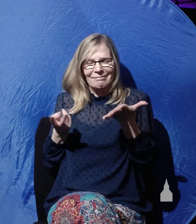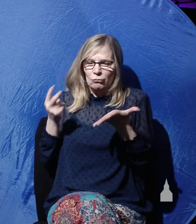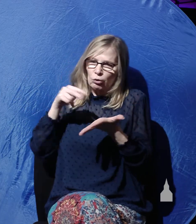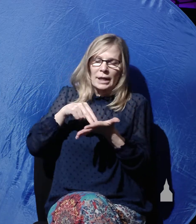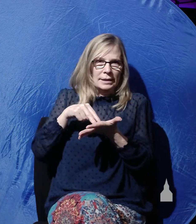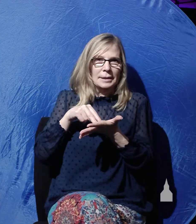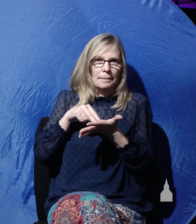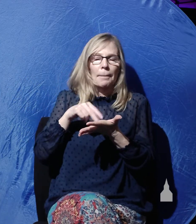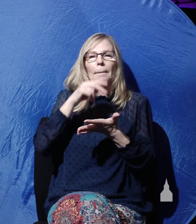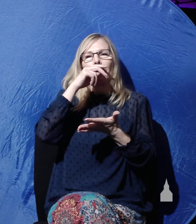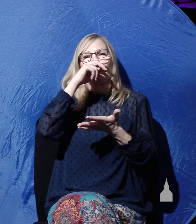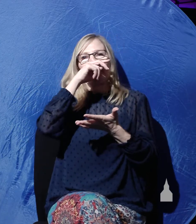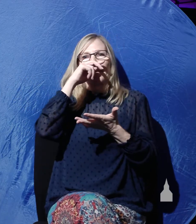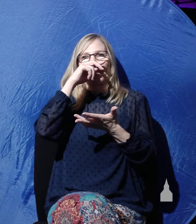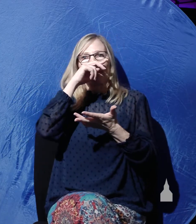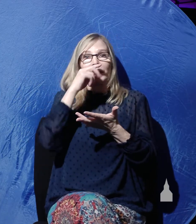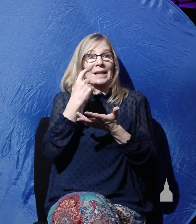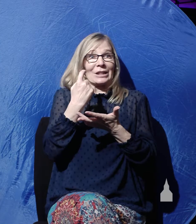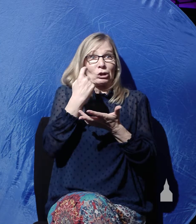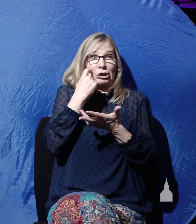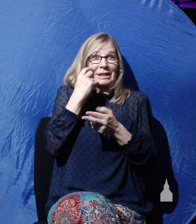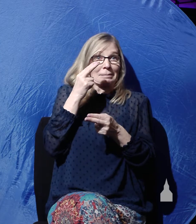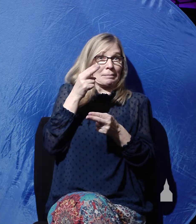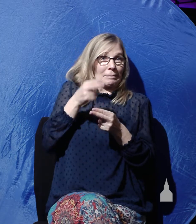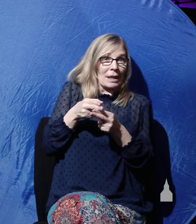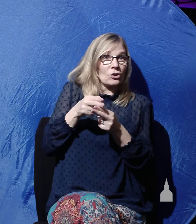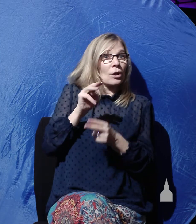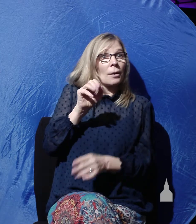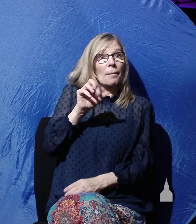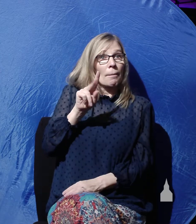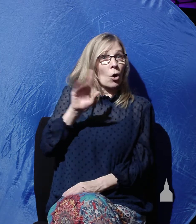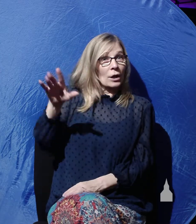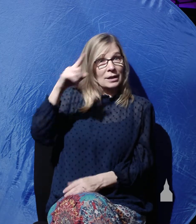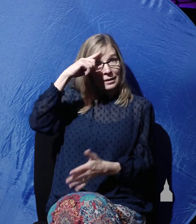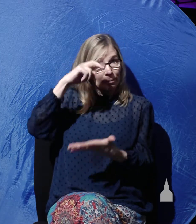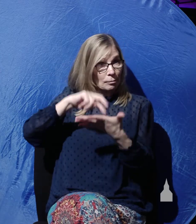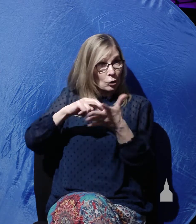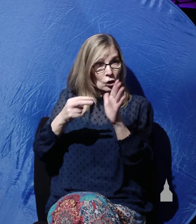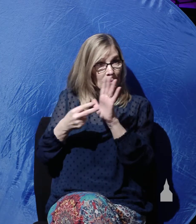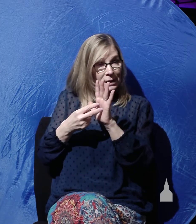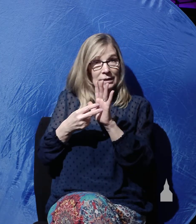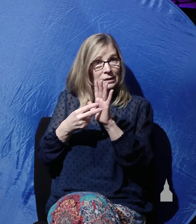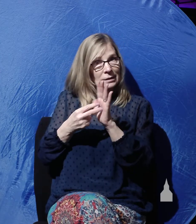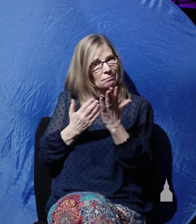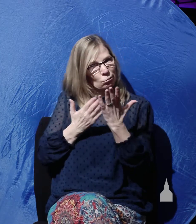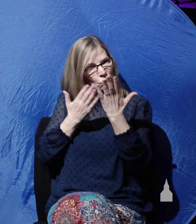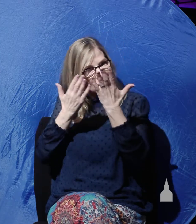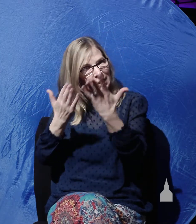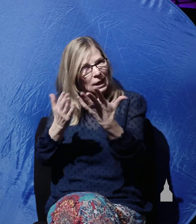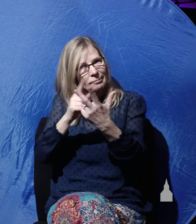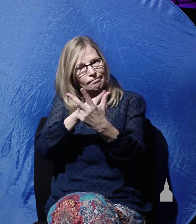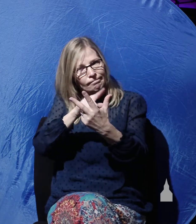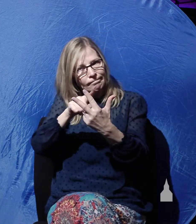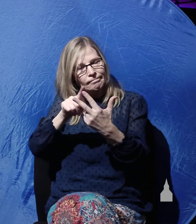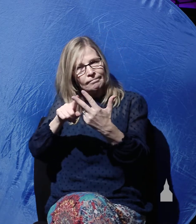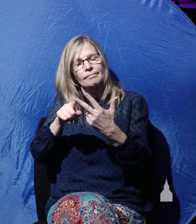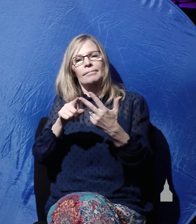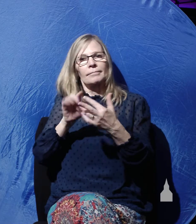Now, as I just mentioned, Mark's purpose in doing this, in presenting certain issues related to the